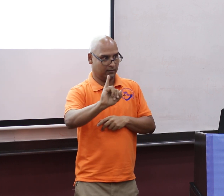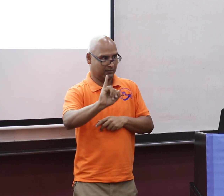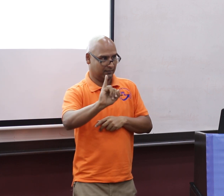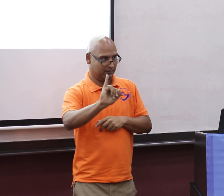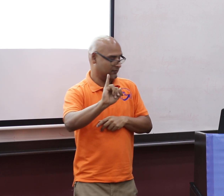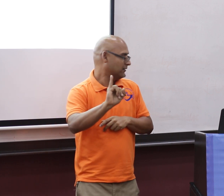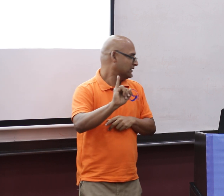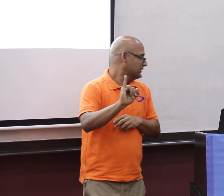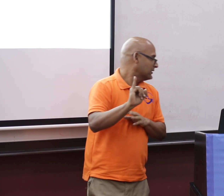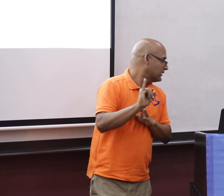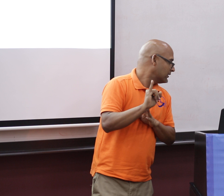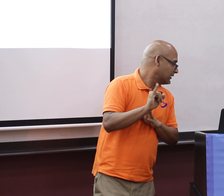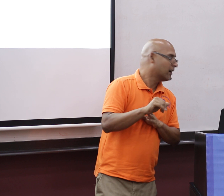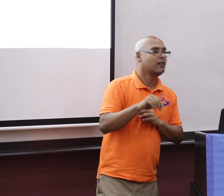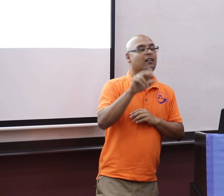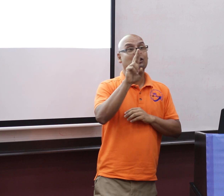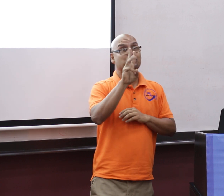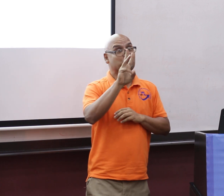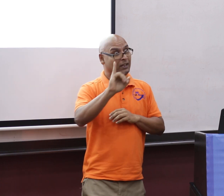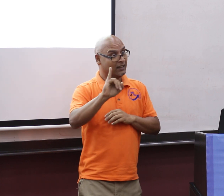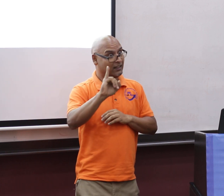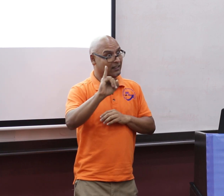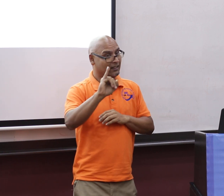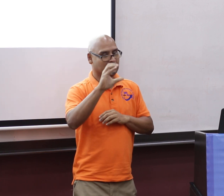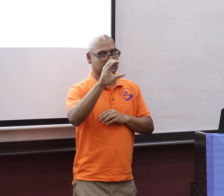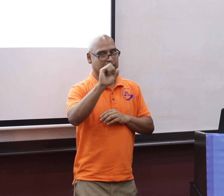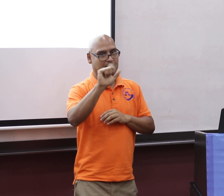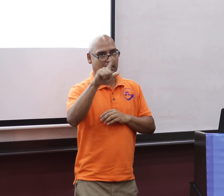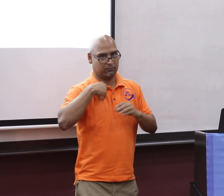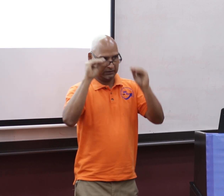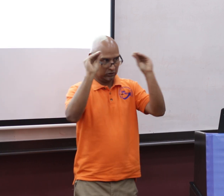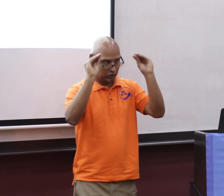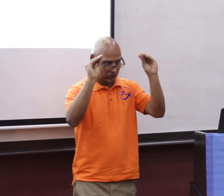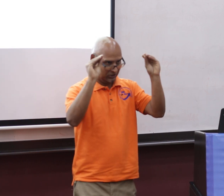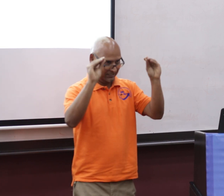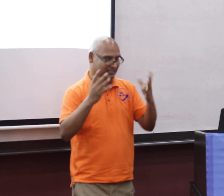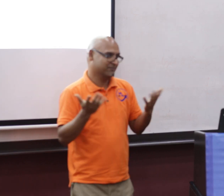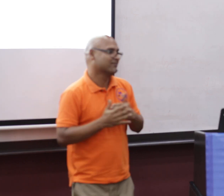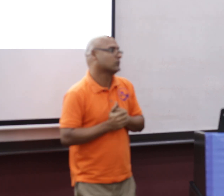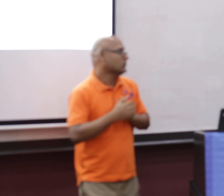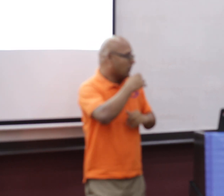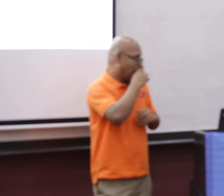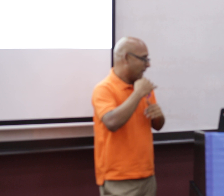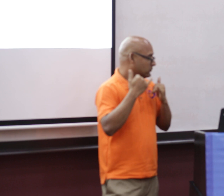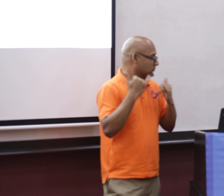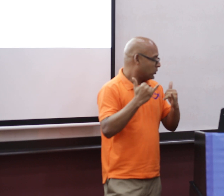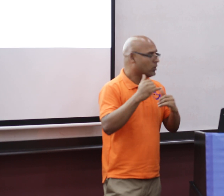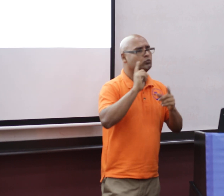the Trinidad and Tobago Association for the Hearing Impaired, and I teach on the Caribbean Sign Language Program